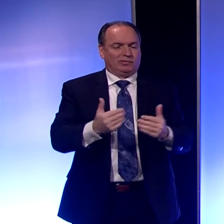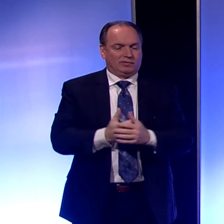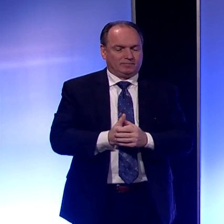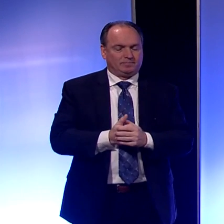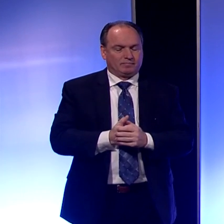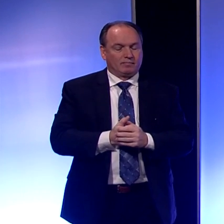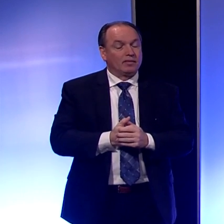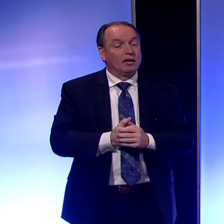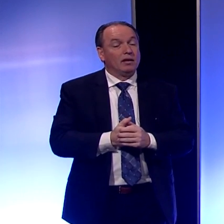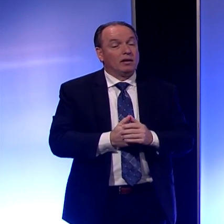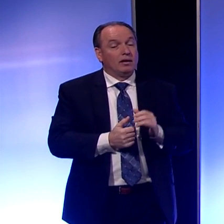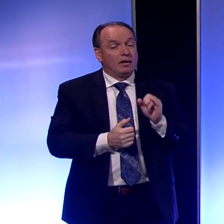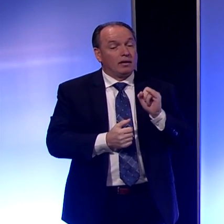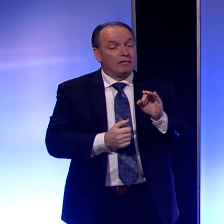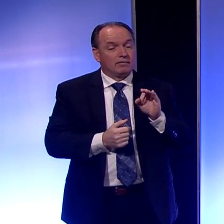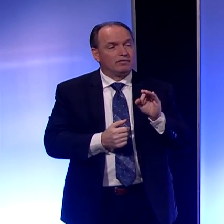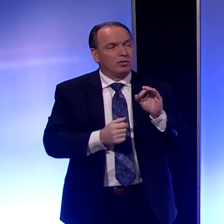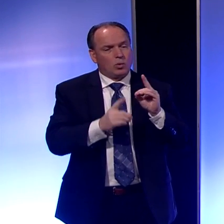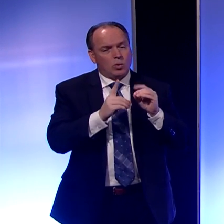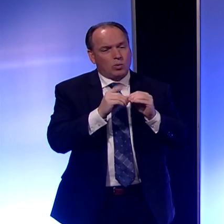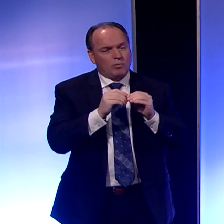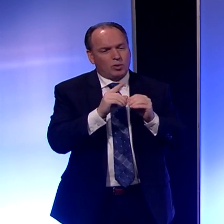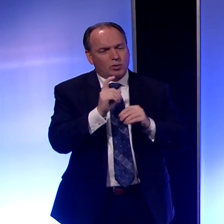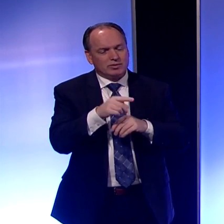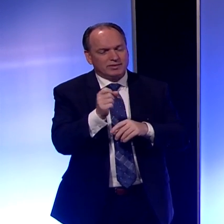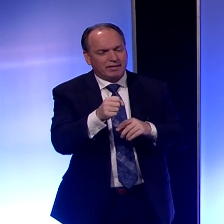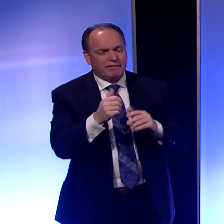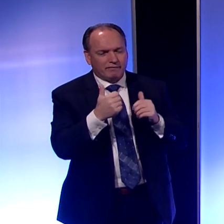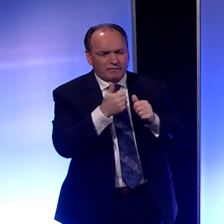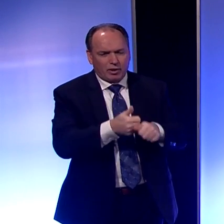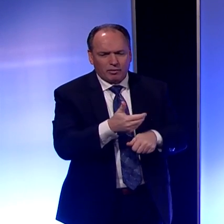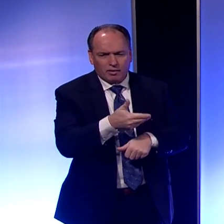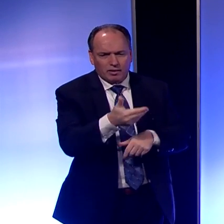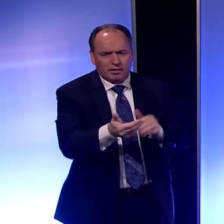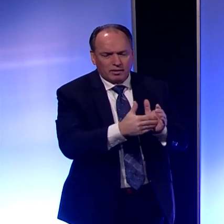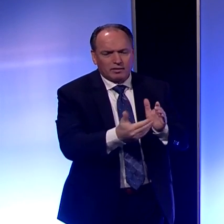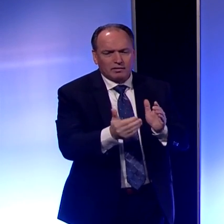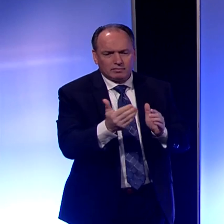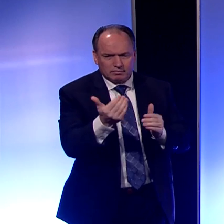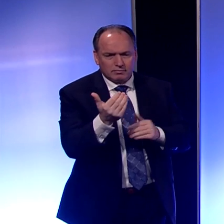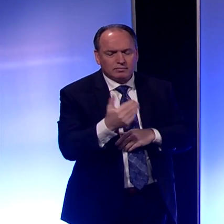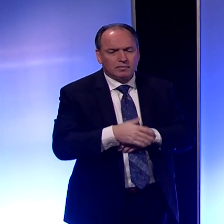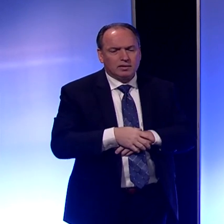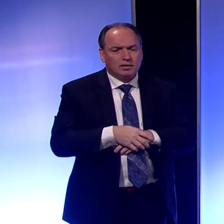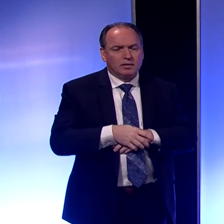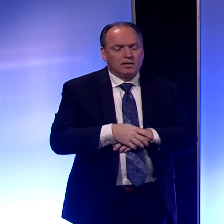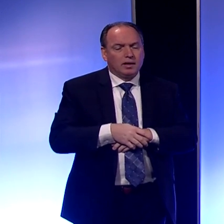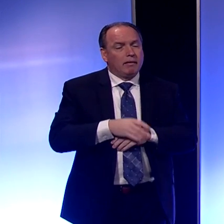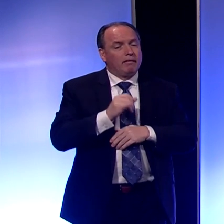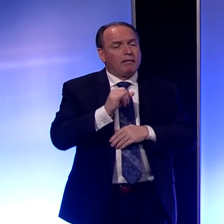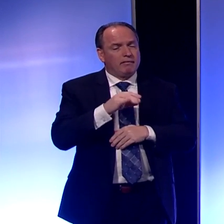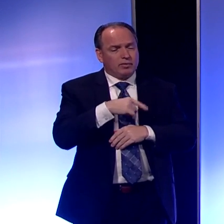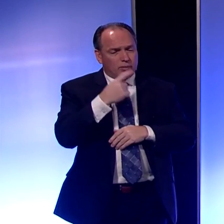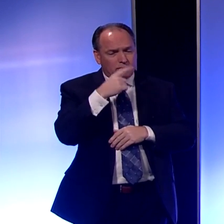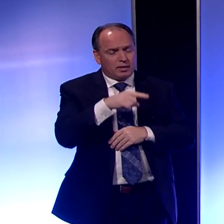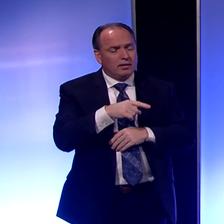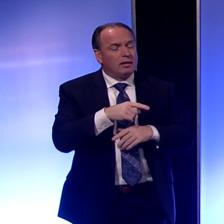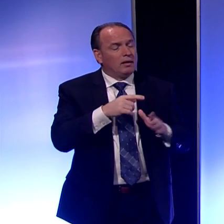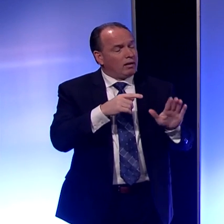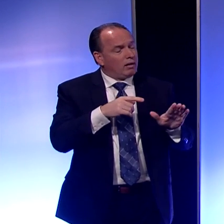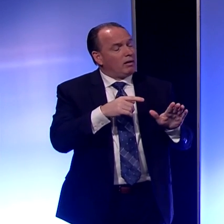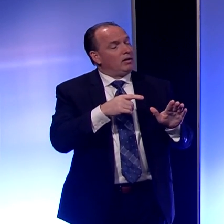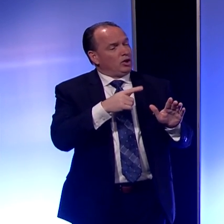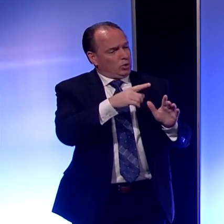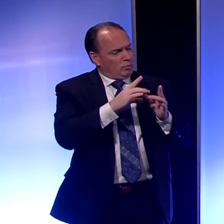And if I could, Kathy, just follow up. You have another question. Yes. Go ahead. Yeah. If I could, you had